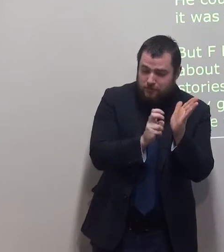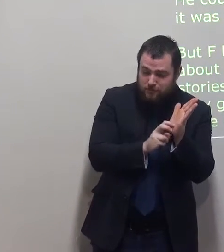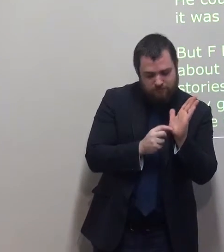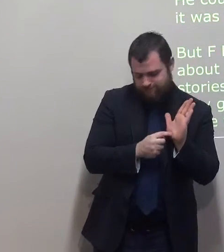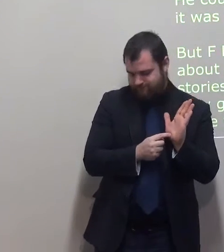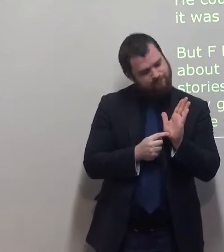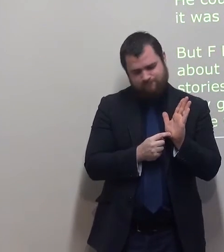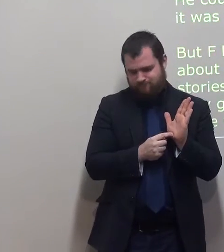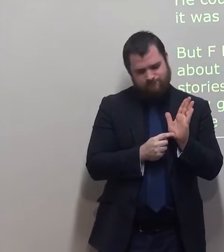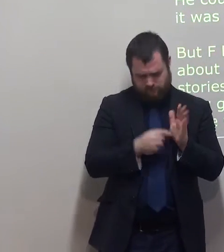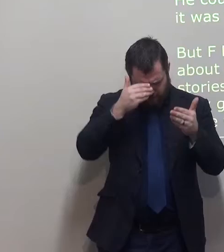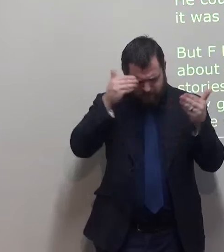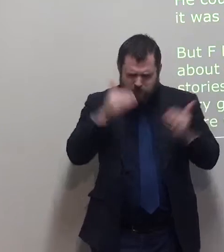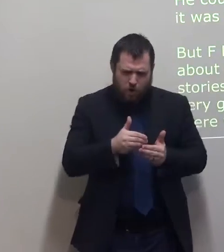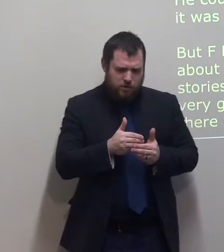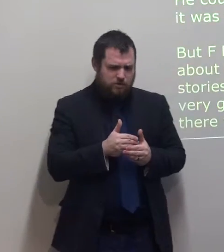He focused on life stories from the Bible.